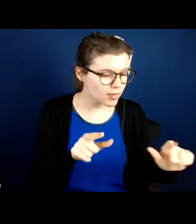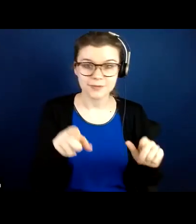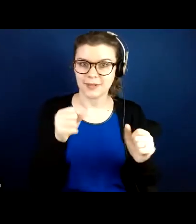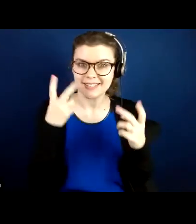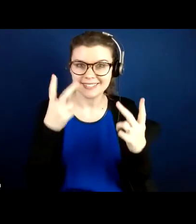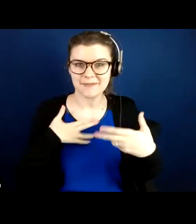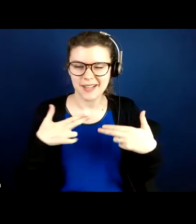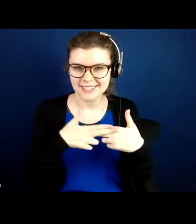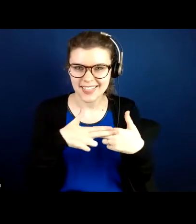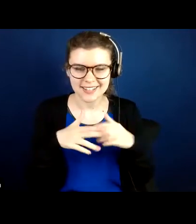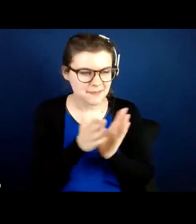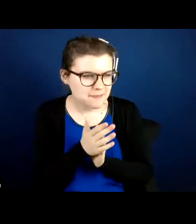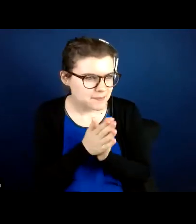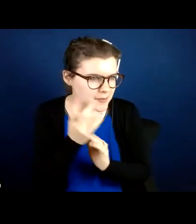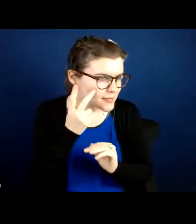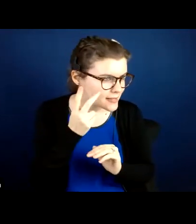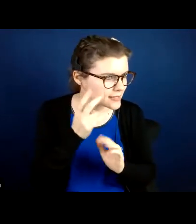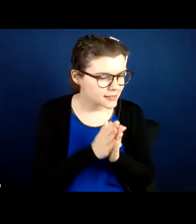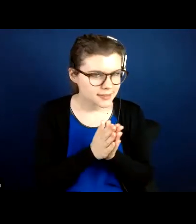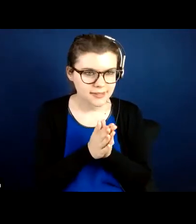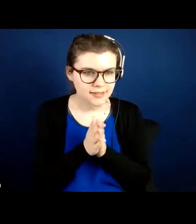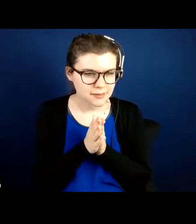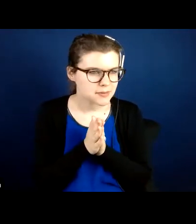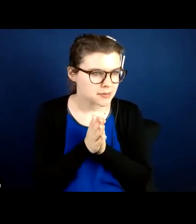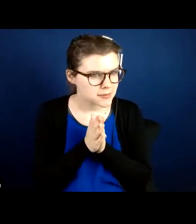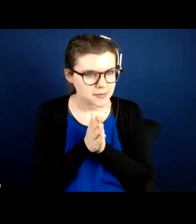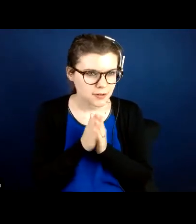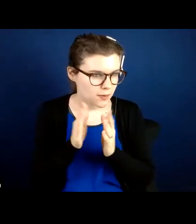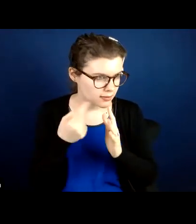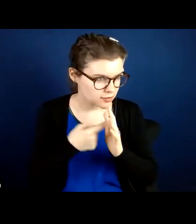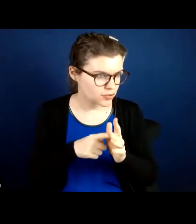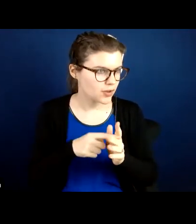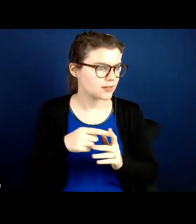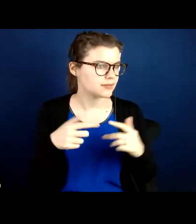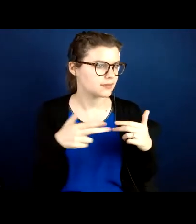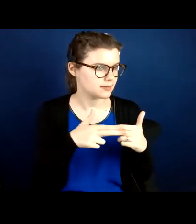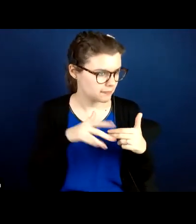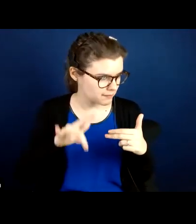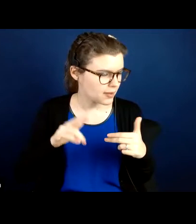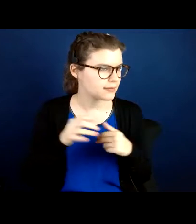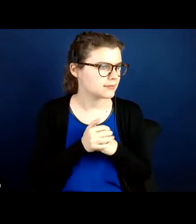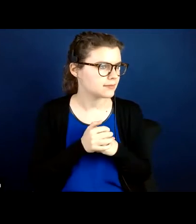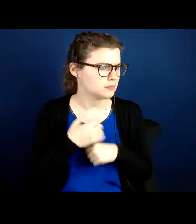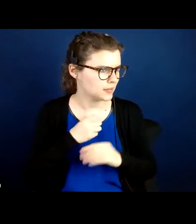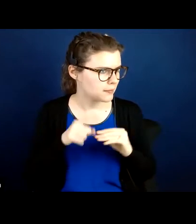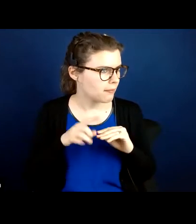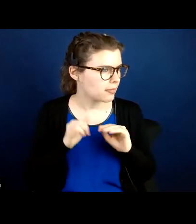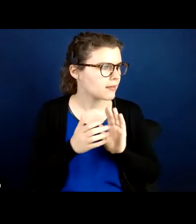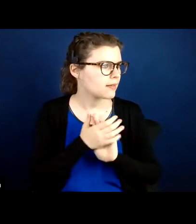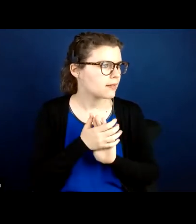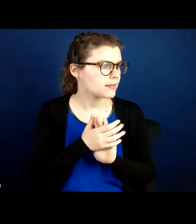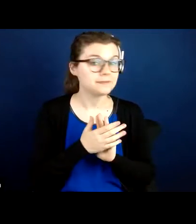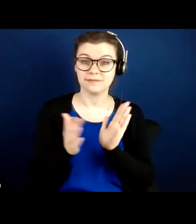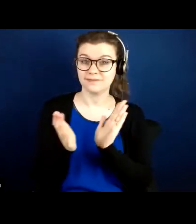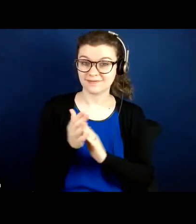my slides. Here we go. We're going to start the slideshow and then, sorry about that, swap. Okay,